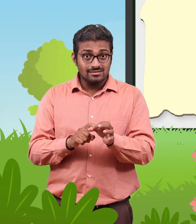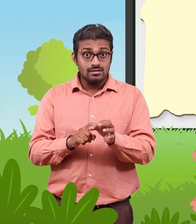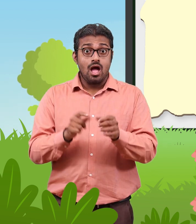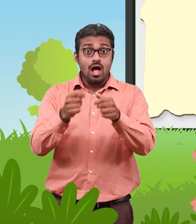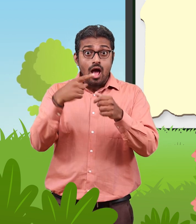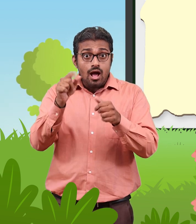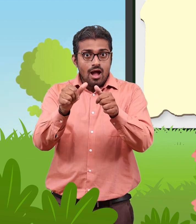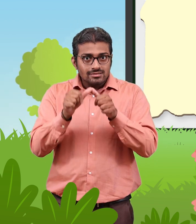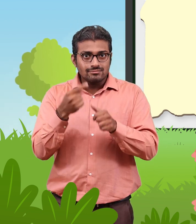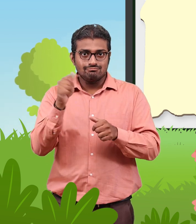nose eyebrows eyes.